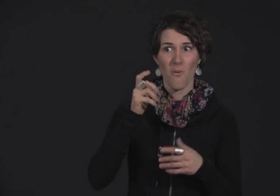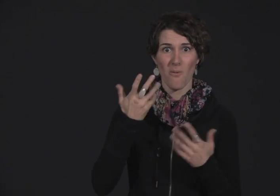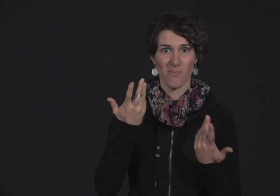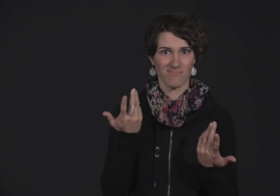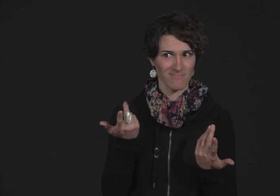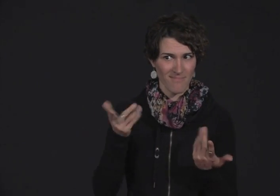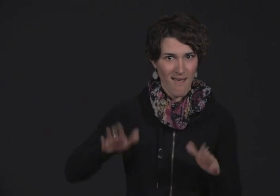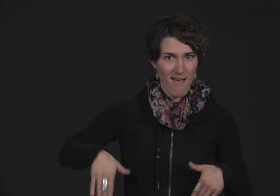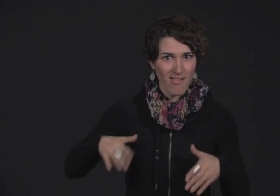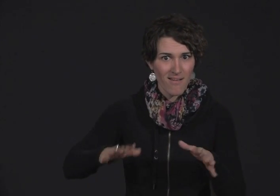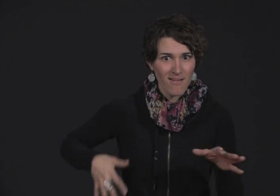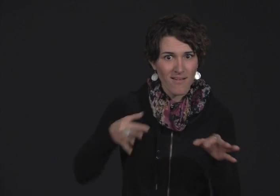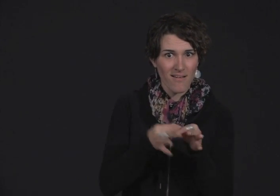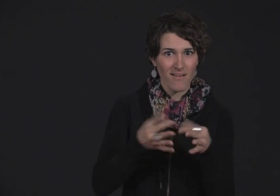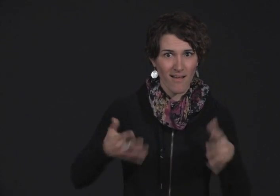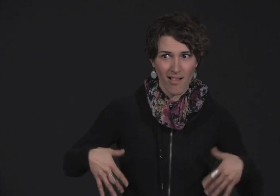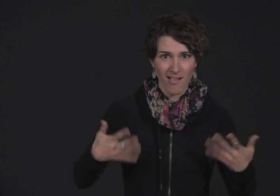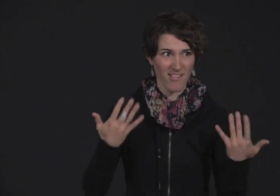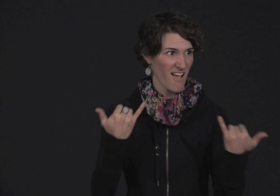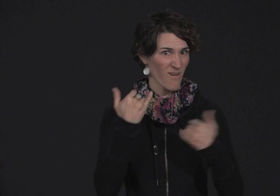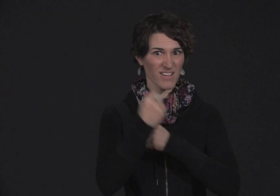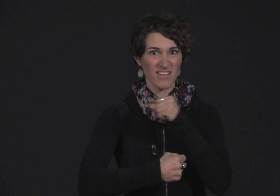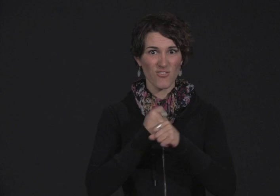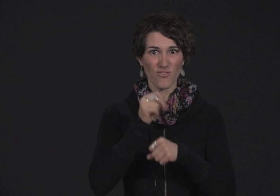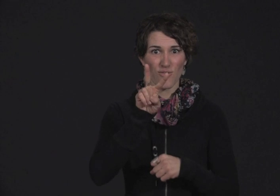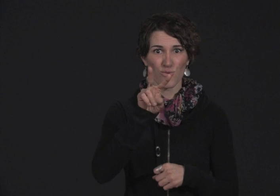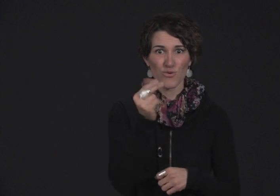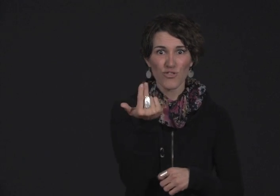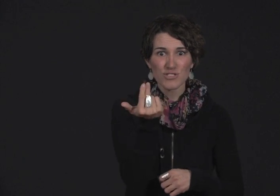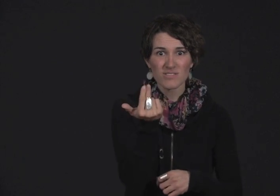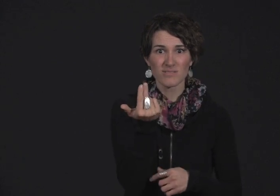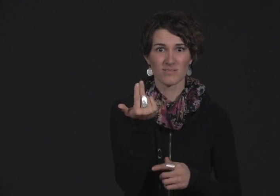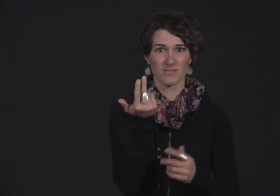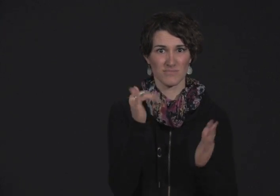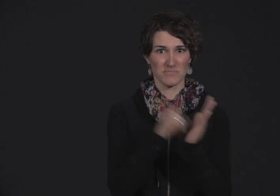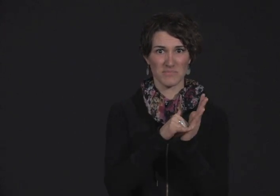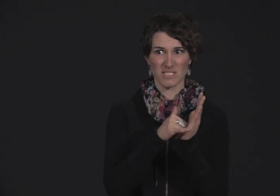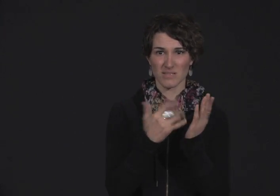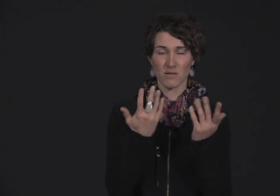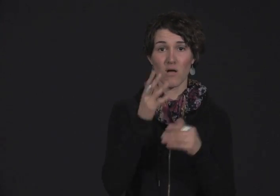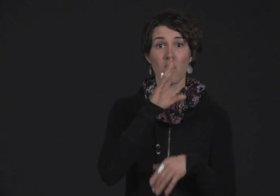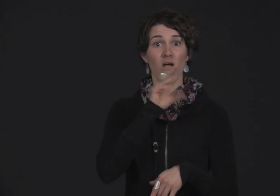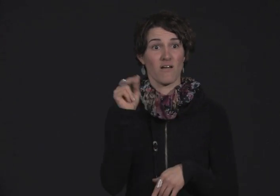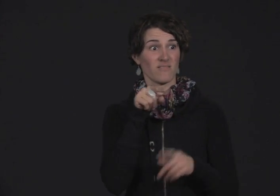wireless code. I mean, we are so out of date on that. And it's the year 2013.